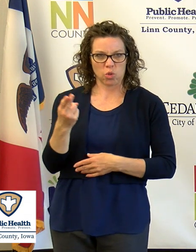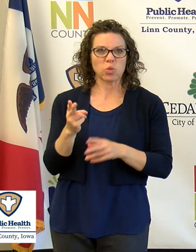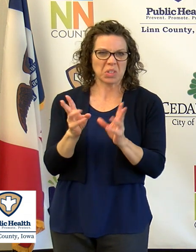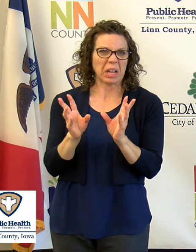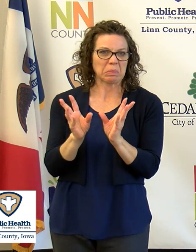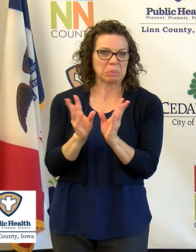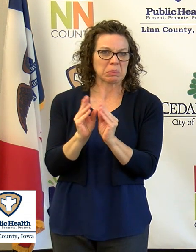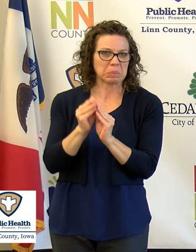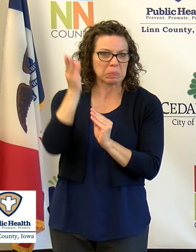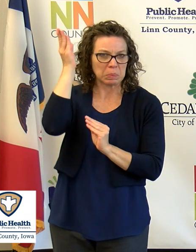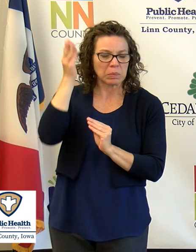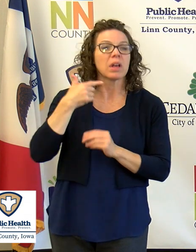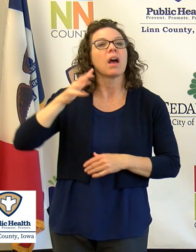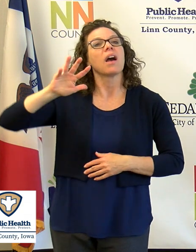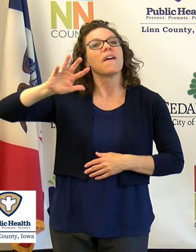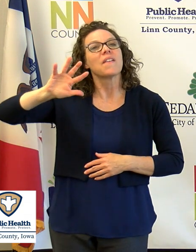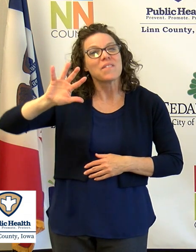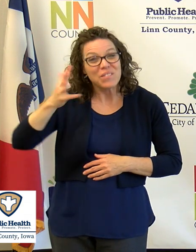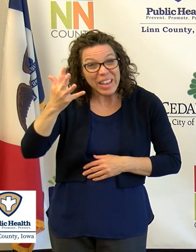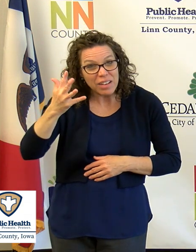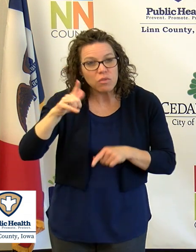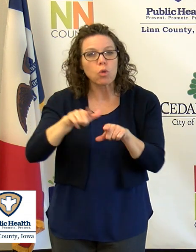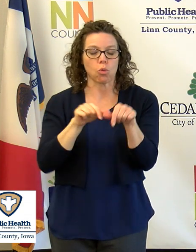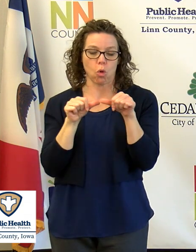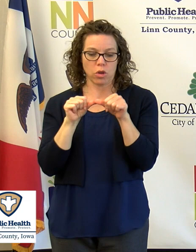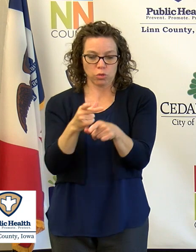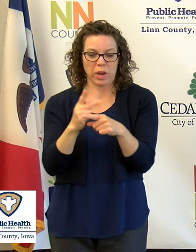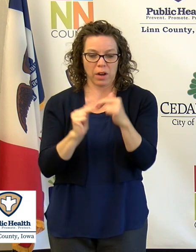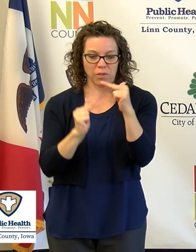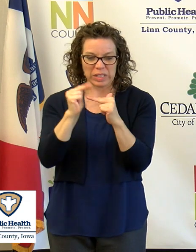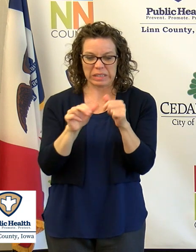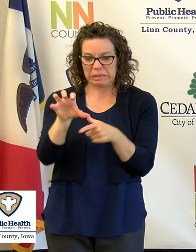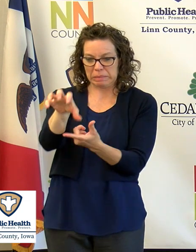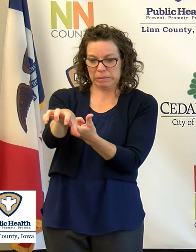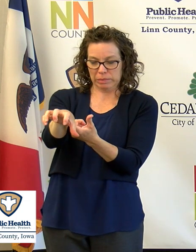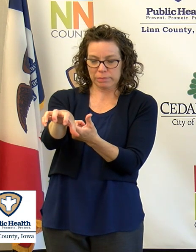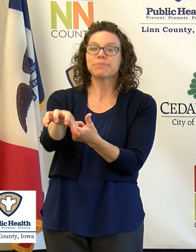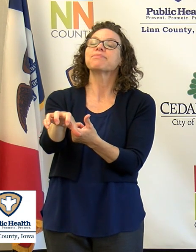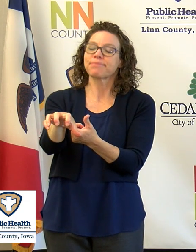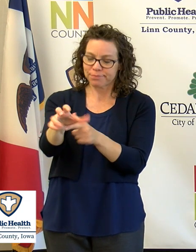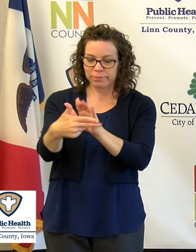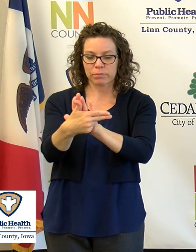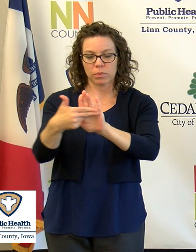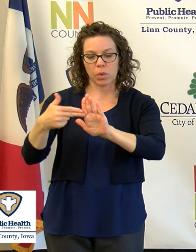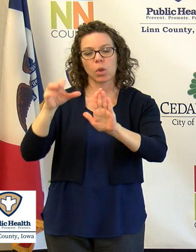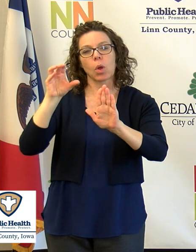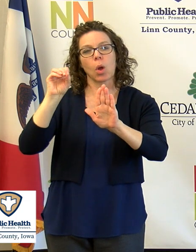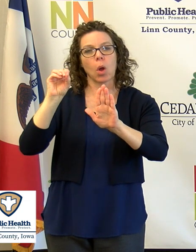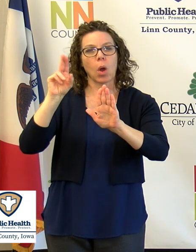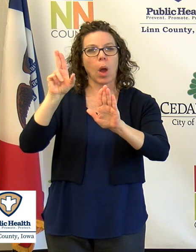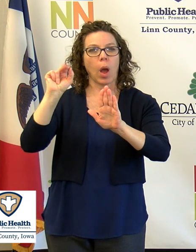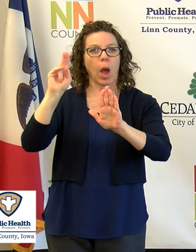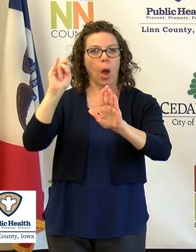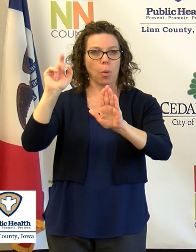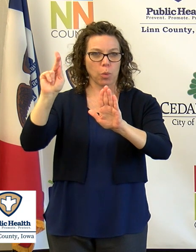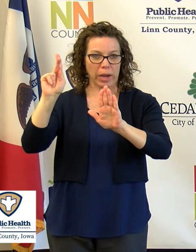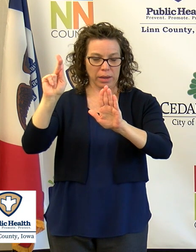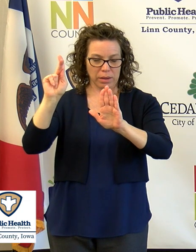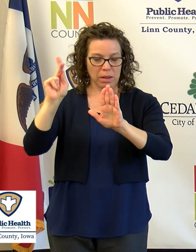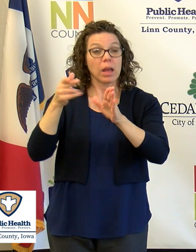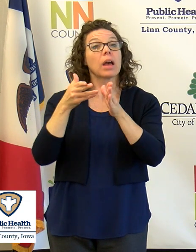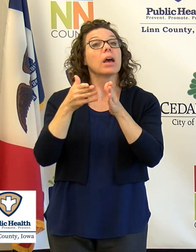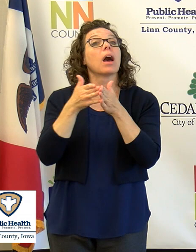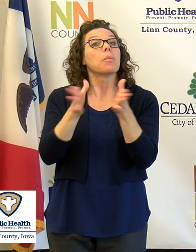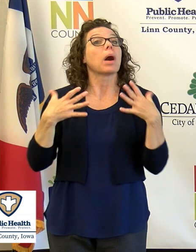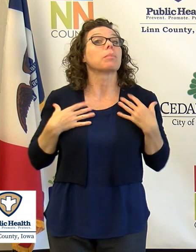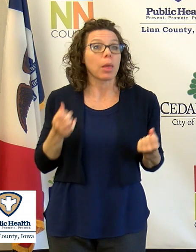long-term care facility has met the state's definition of an outbreak. Lynn County Public Health will continue to track and